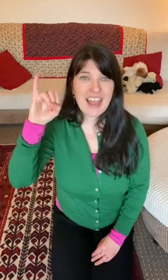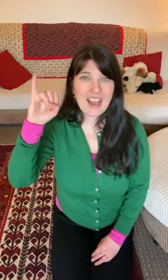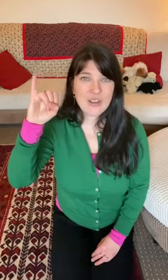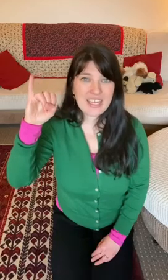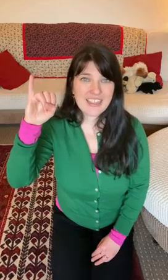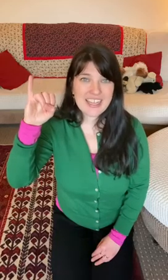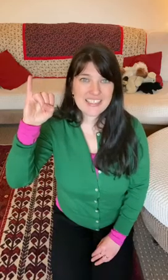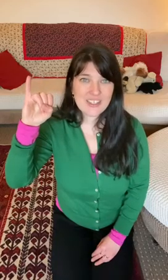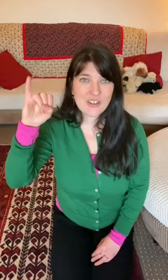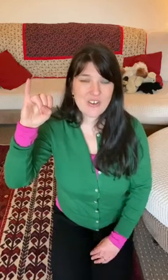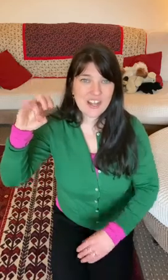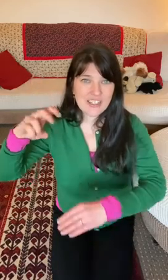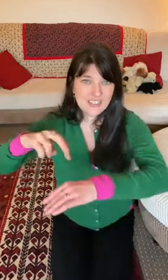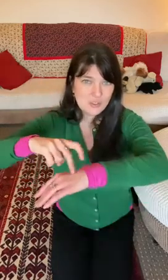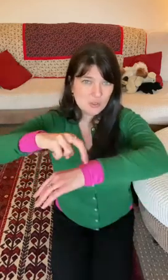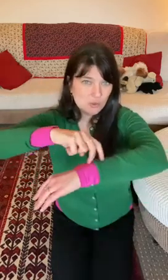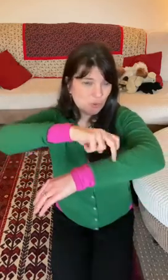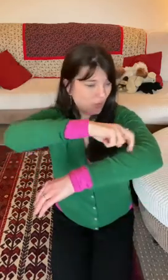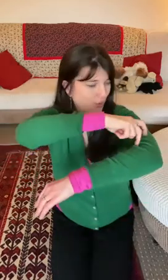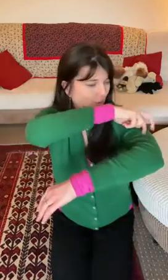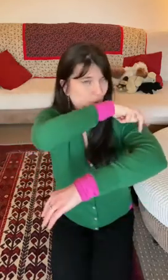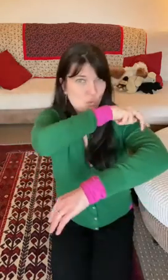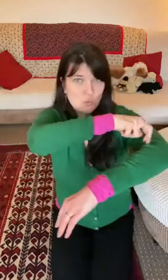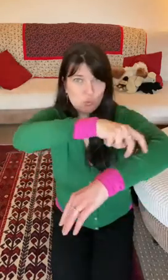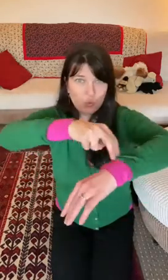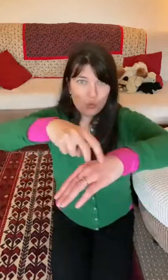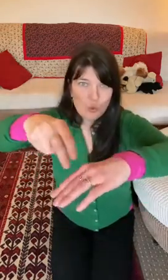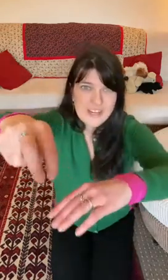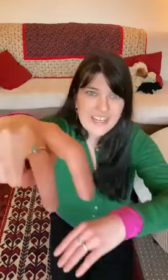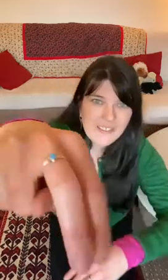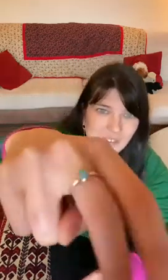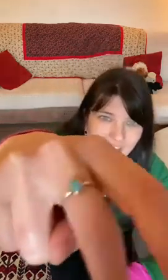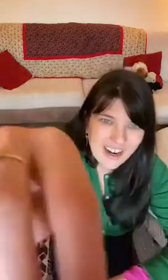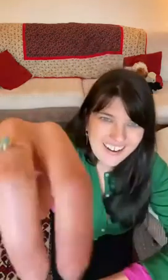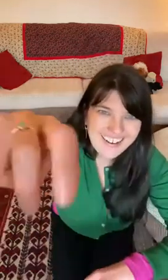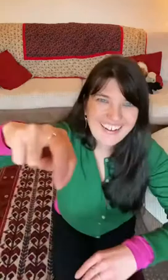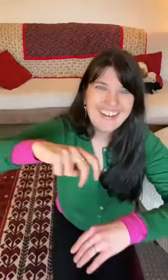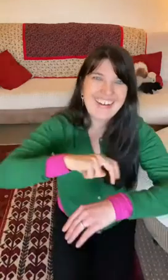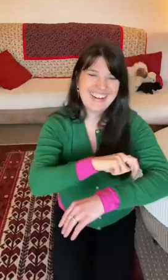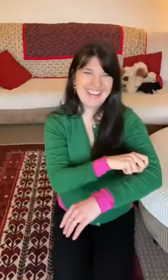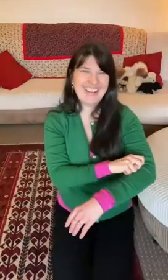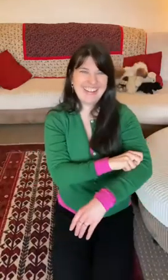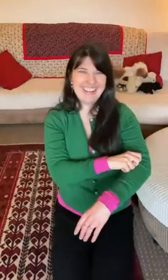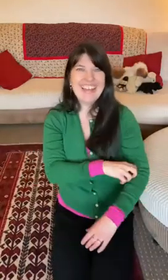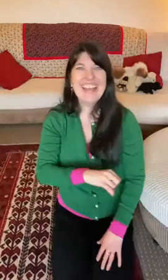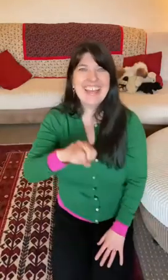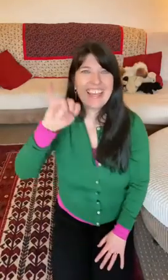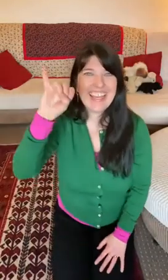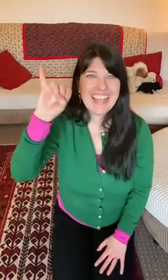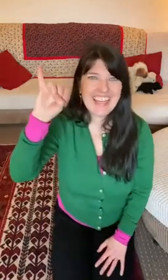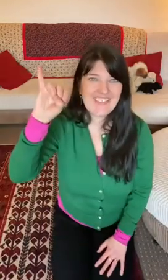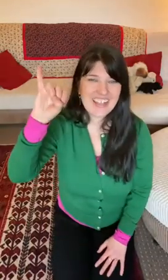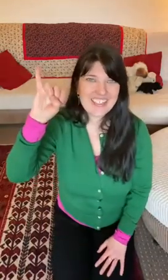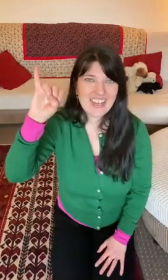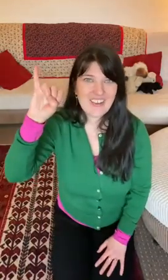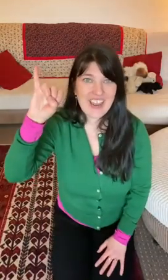he likes to run. One melting everywhere. He melts away